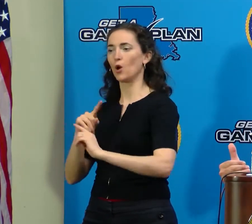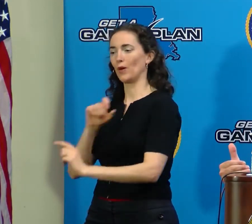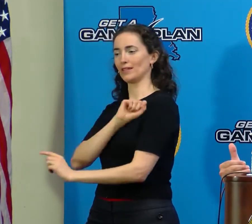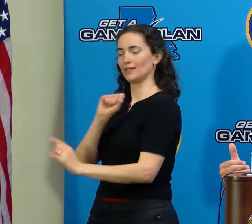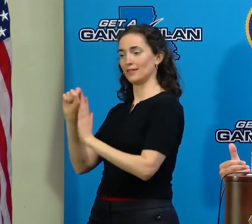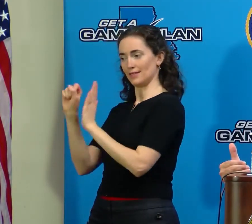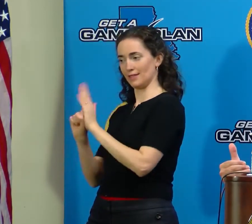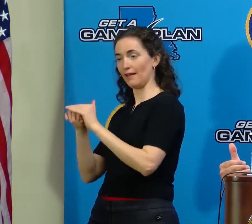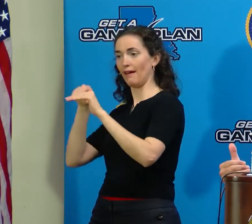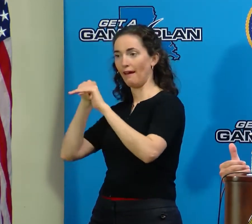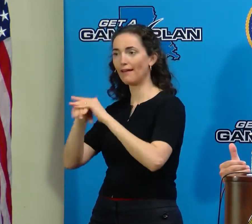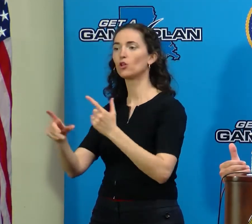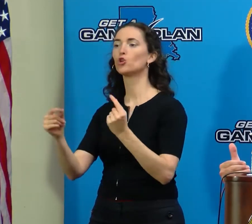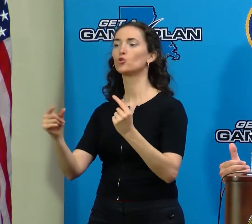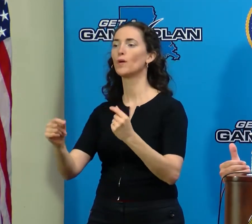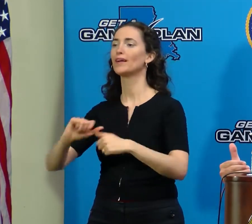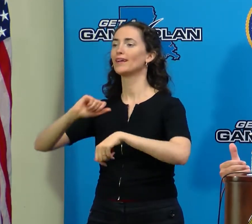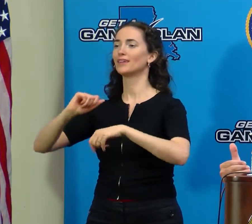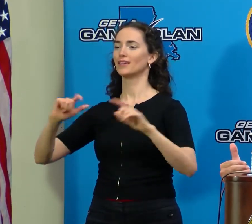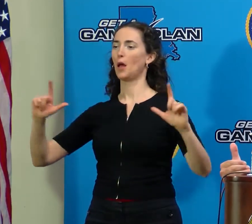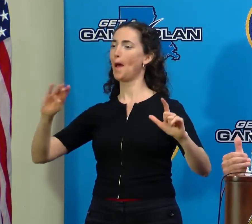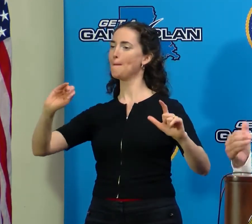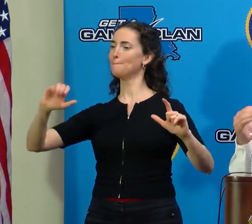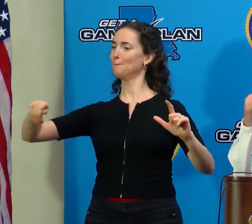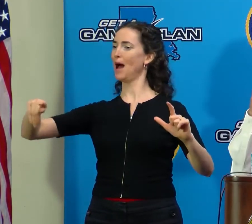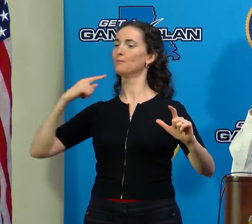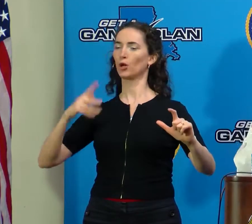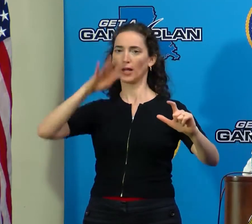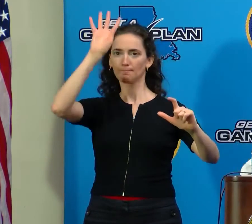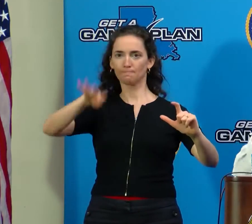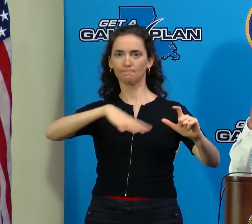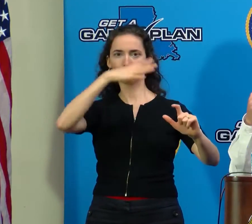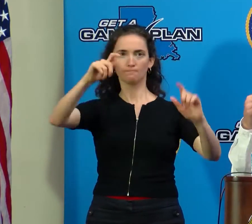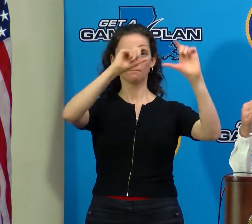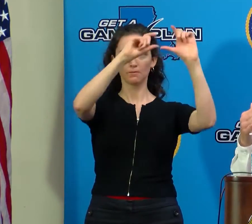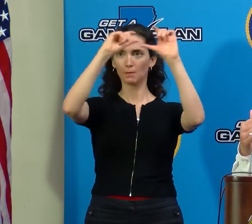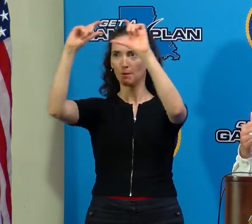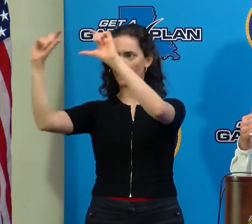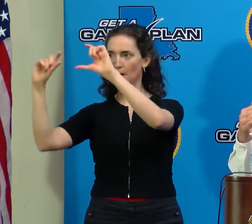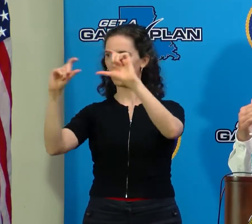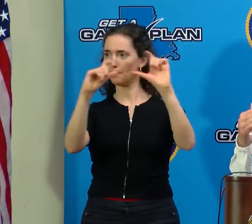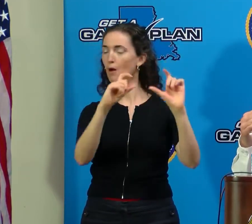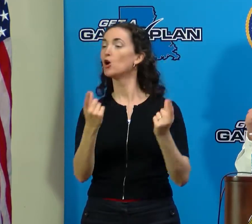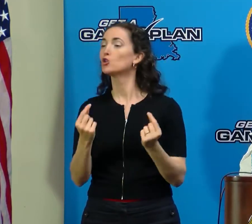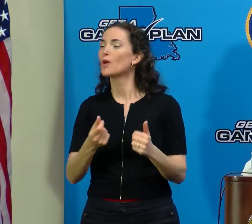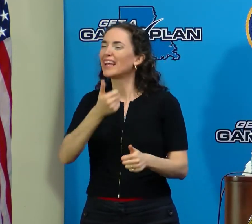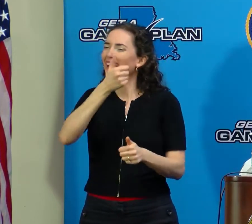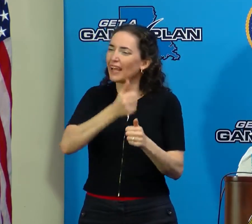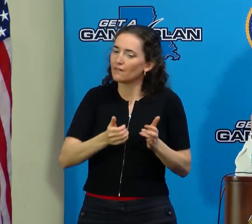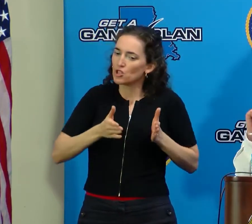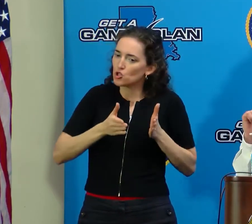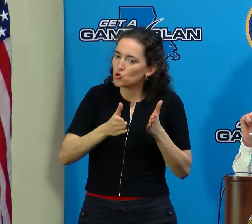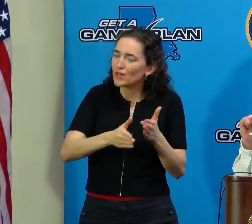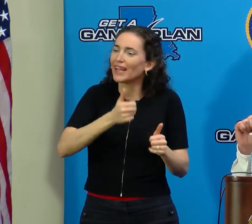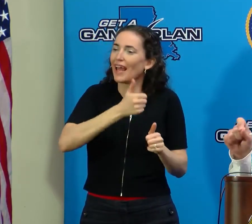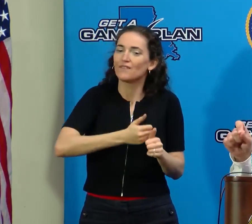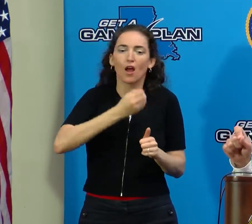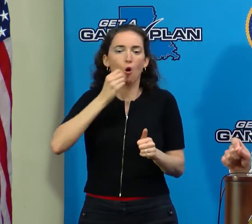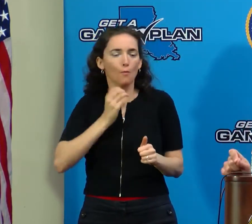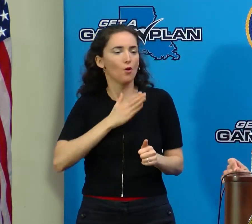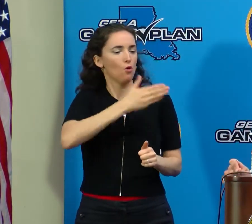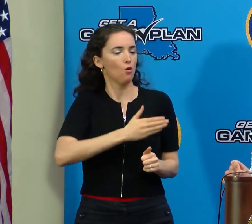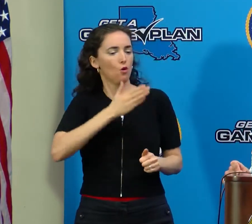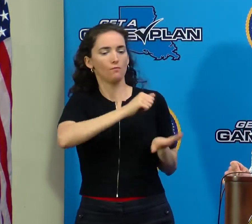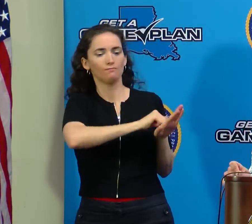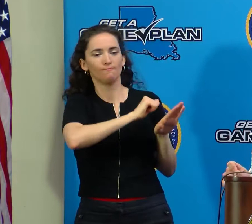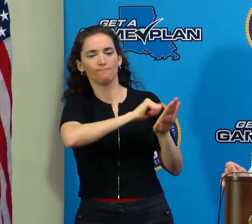we go in and do a grid search, where we're going to go and search every single home on every street, and we do that primary